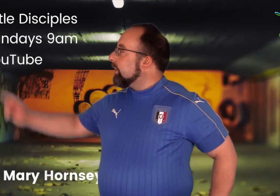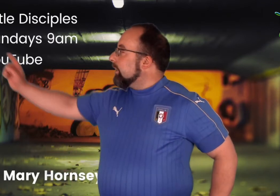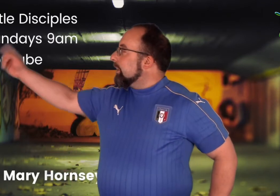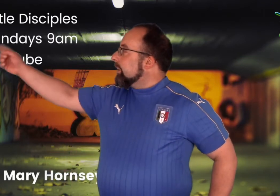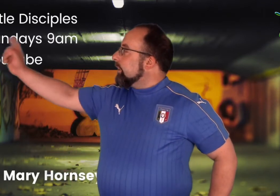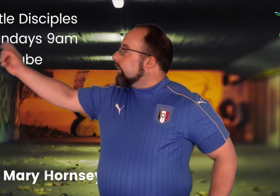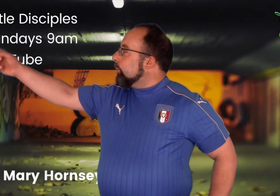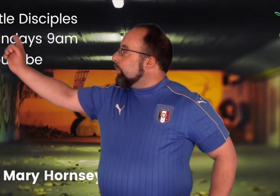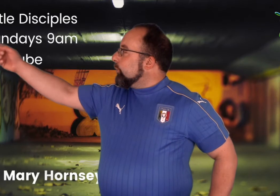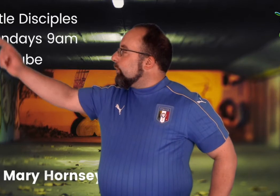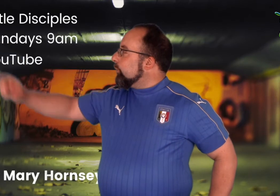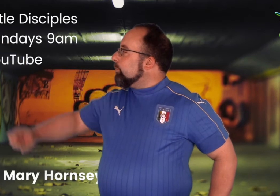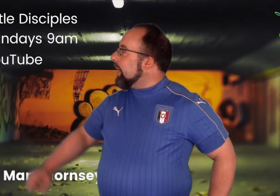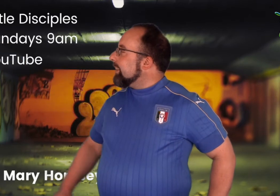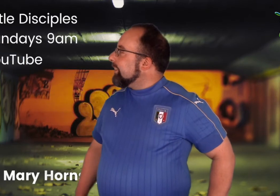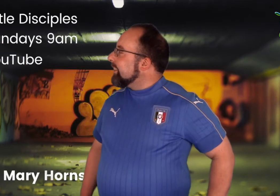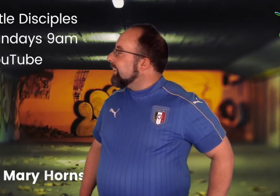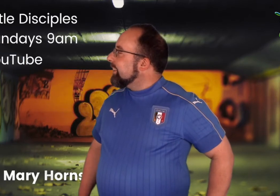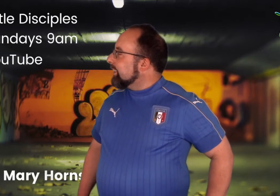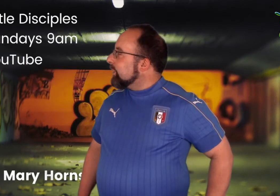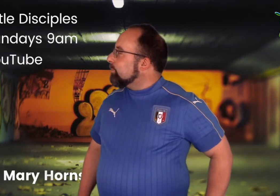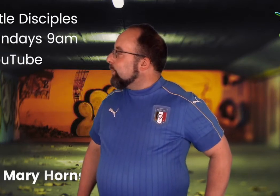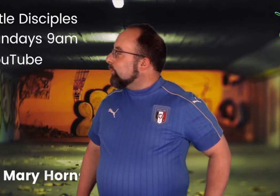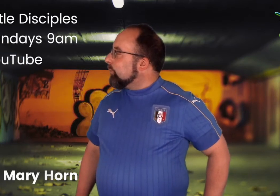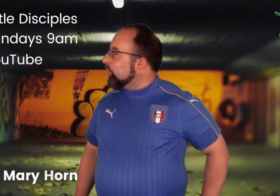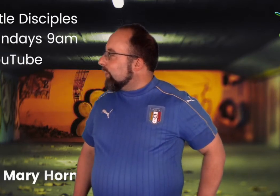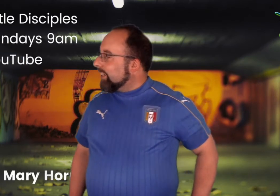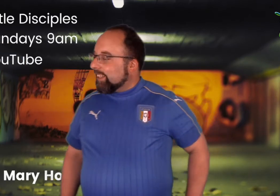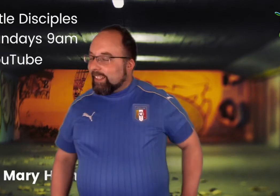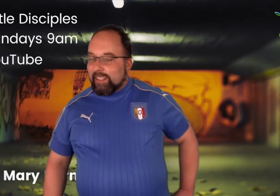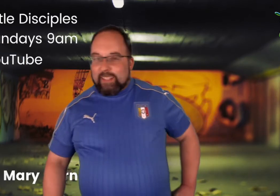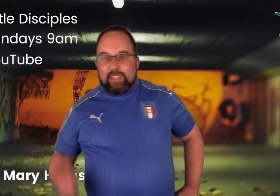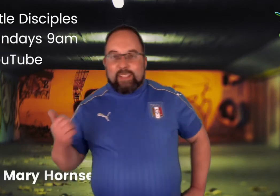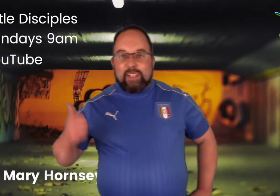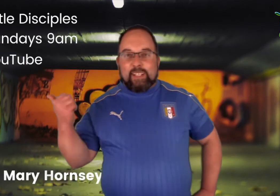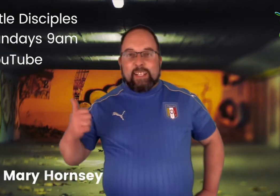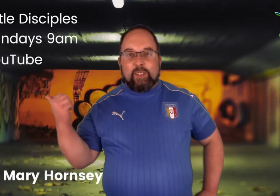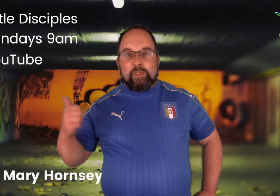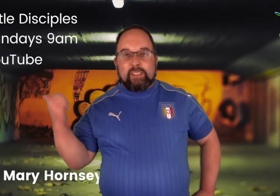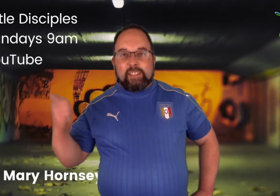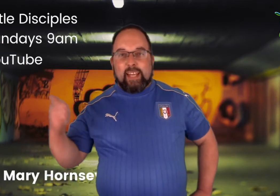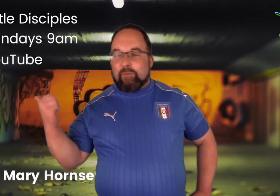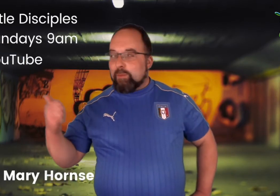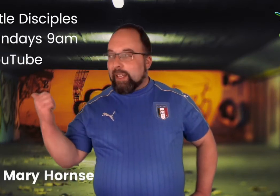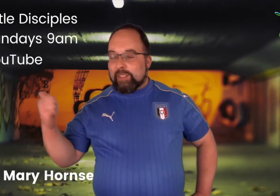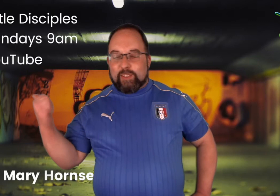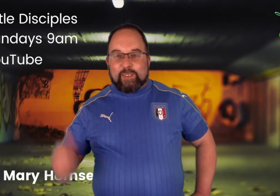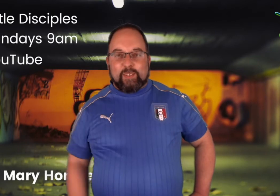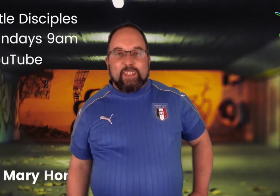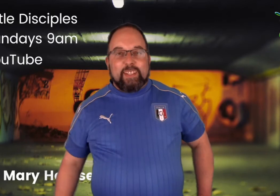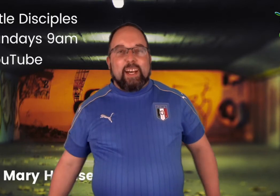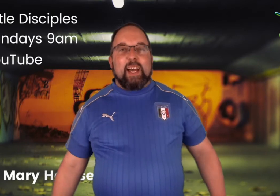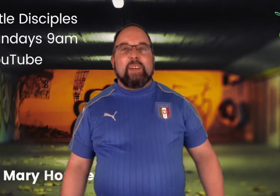you're beautiful, man. You're beautiful. Ah, he always needs affirmations. Anyway,